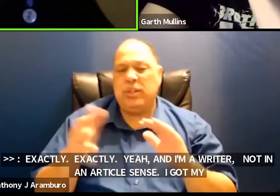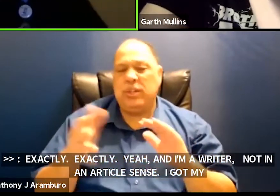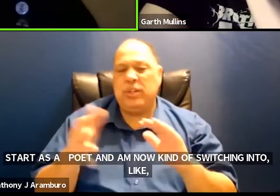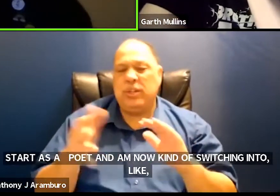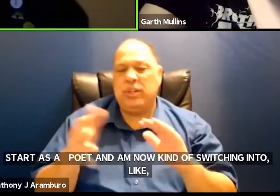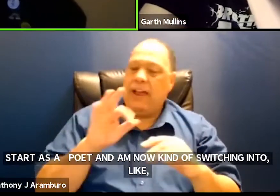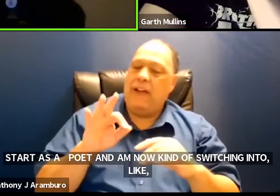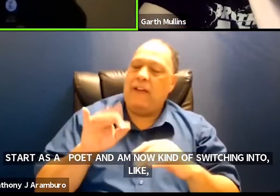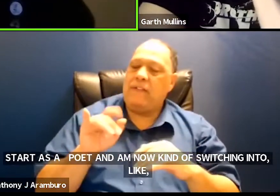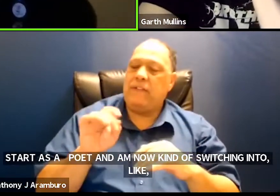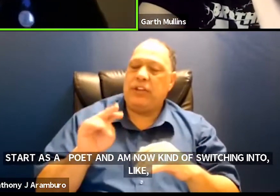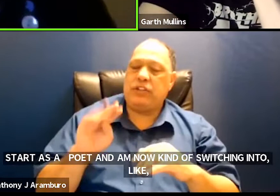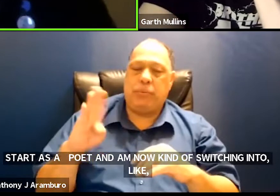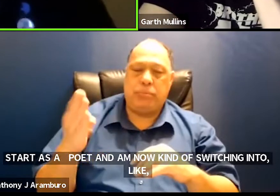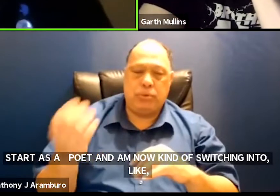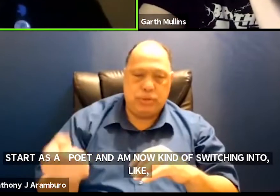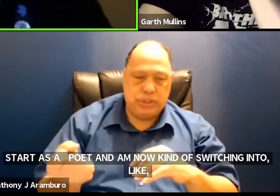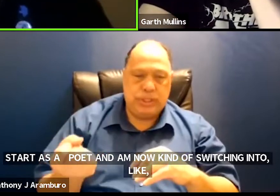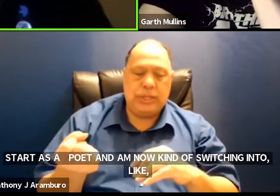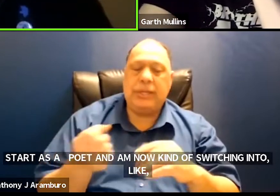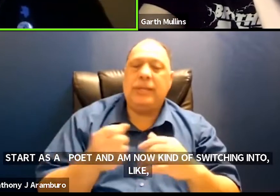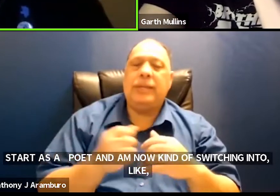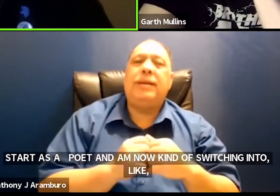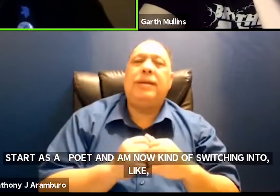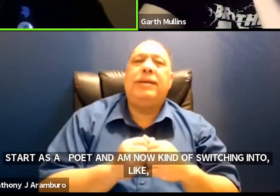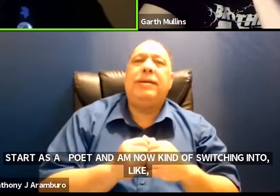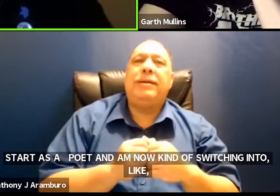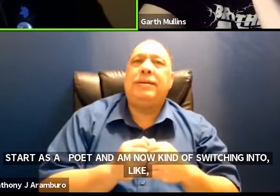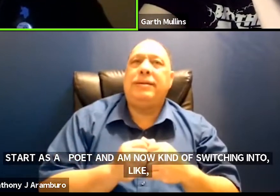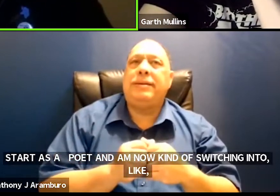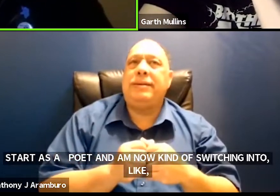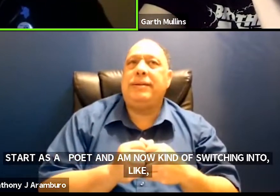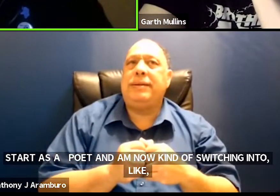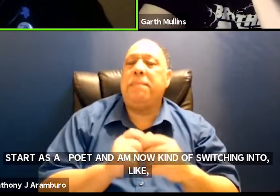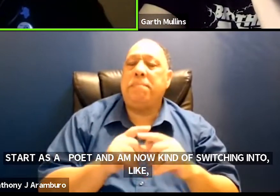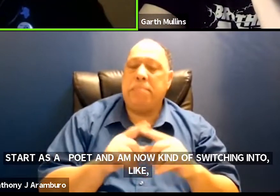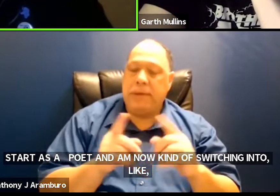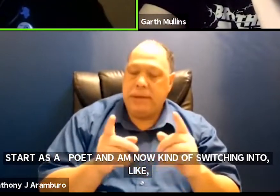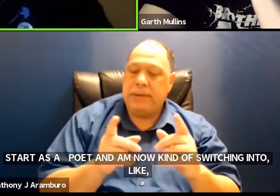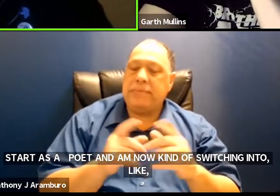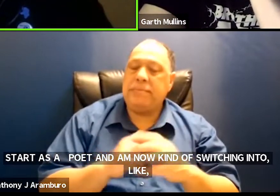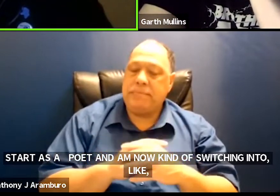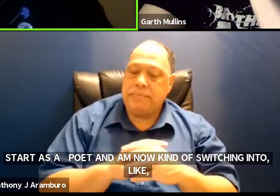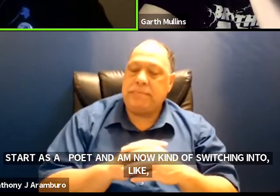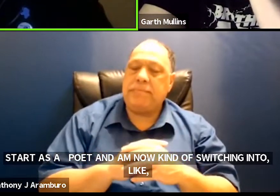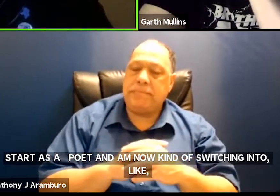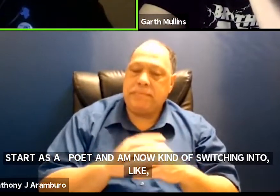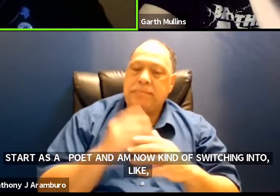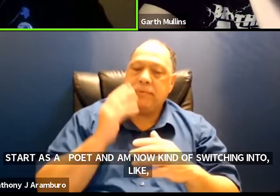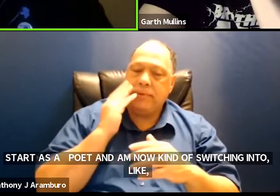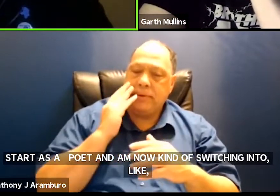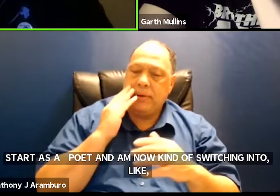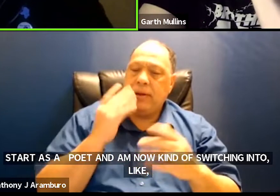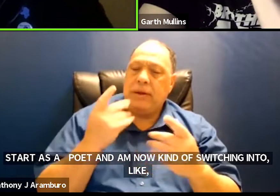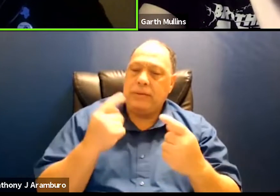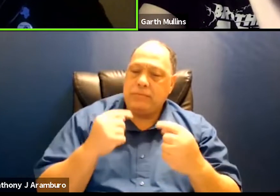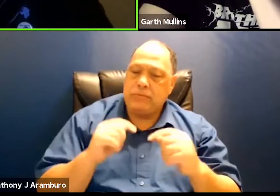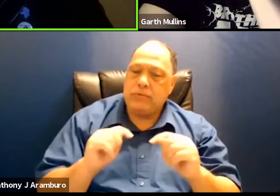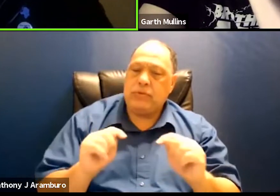um but you know i'm i'm i'm trying to